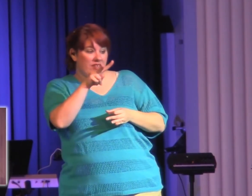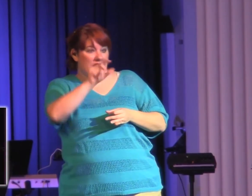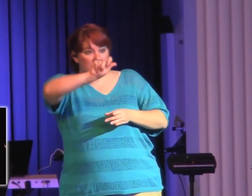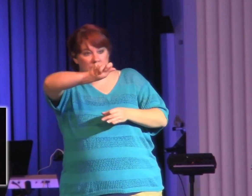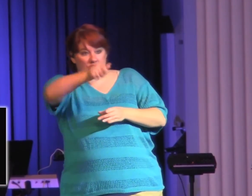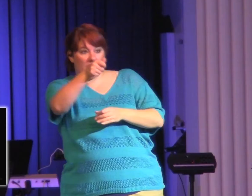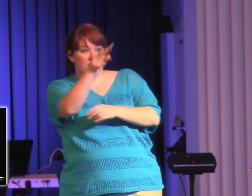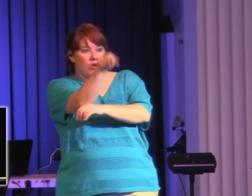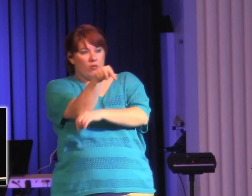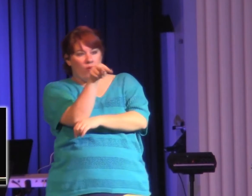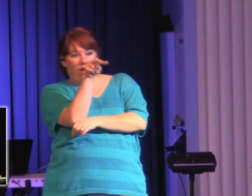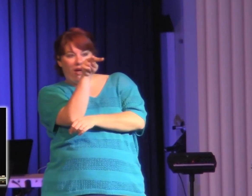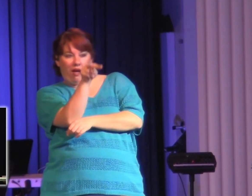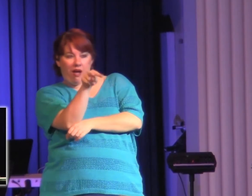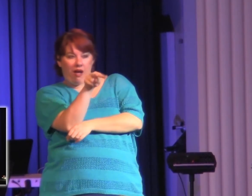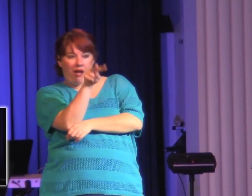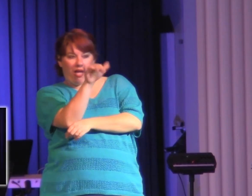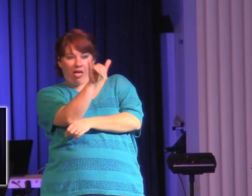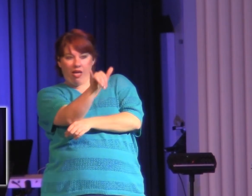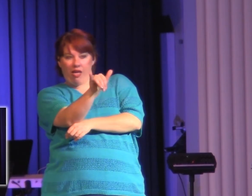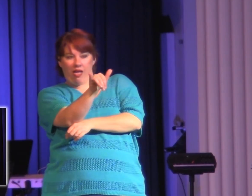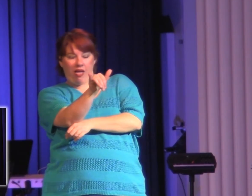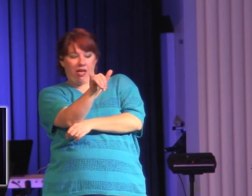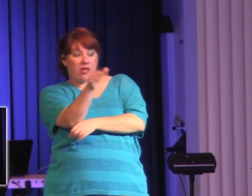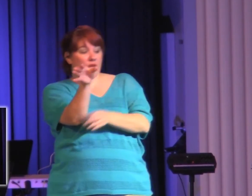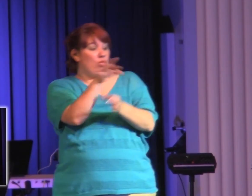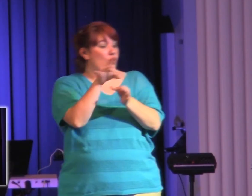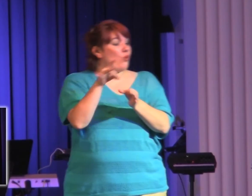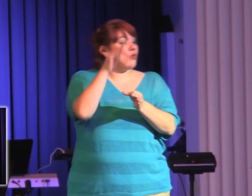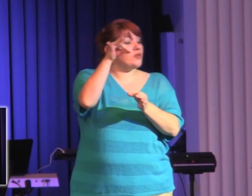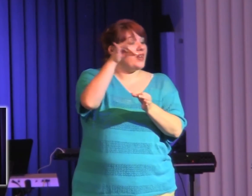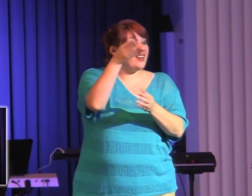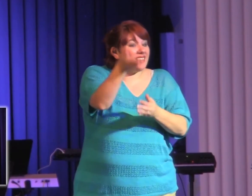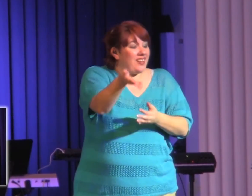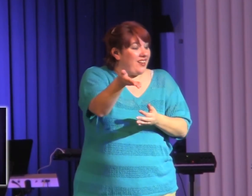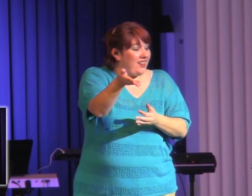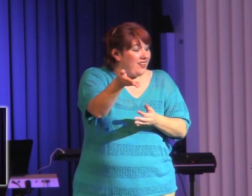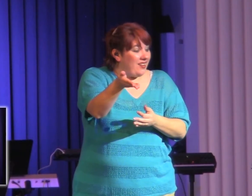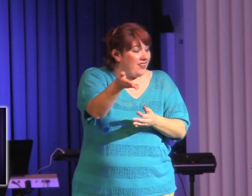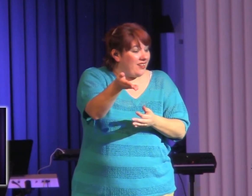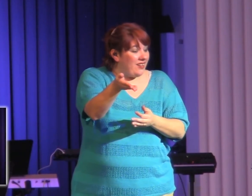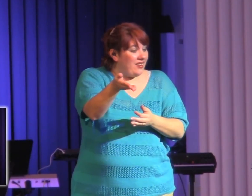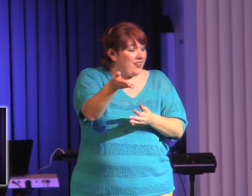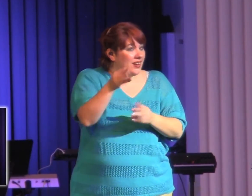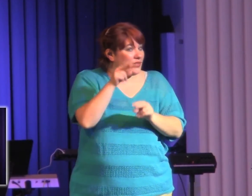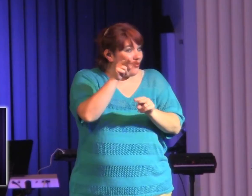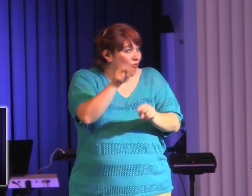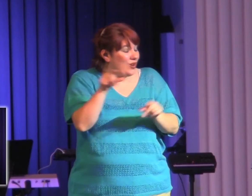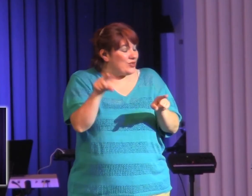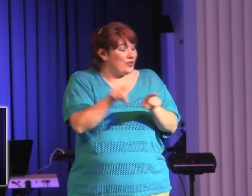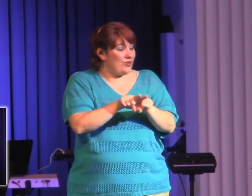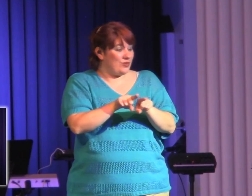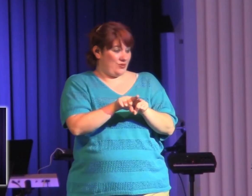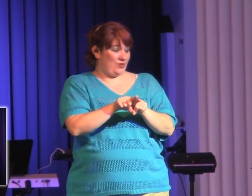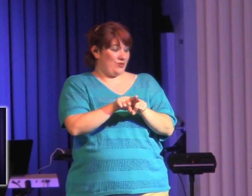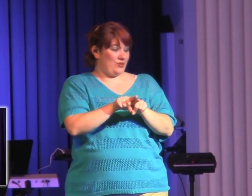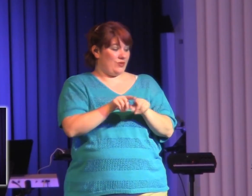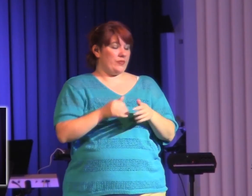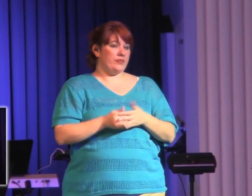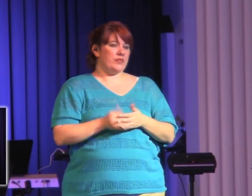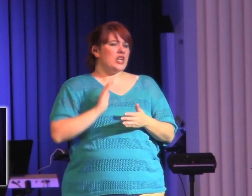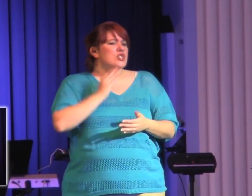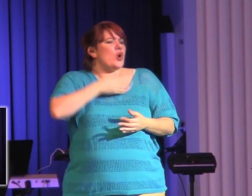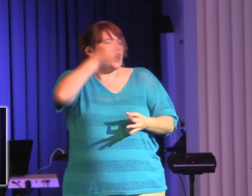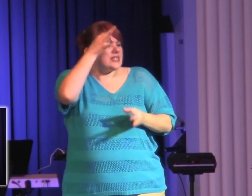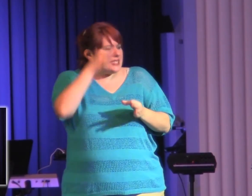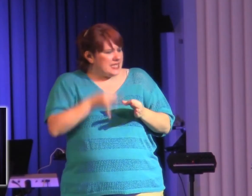we've got to start making decisions out of reverence for the Lord. And you know what? When we start making those decisions based on the reverence of the Lord, that's